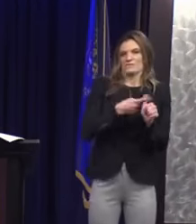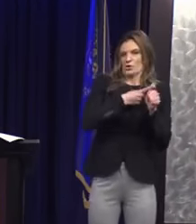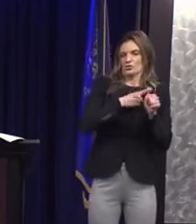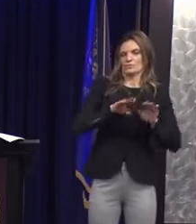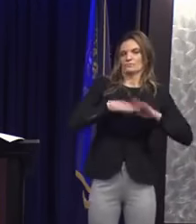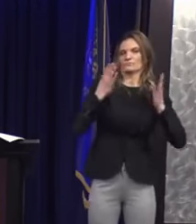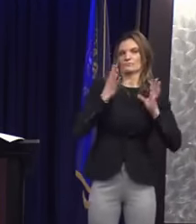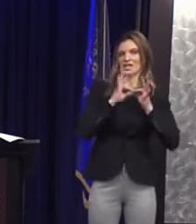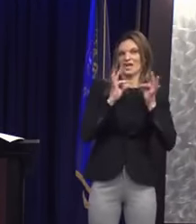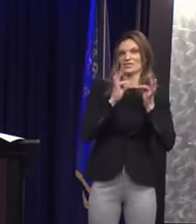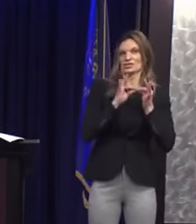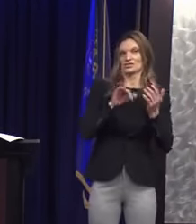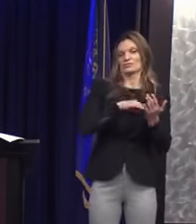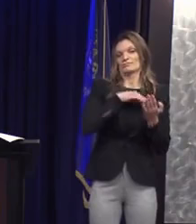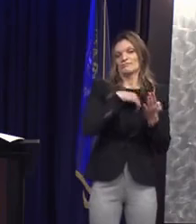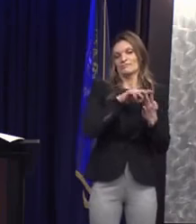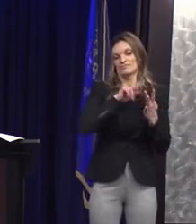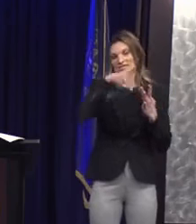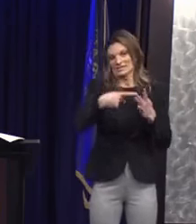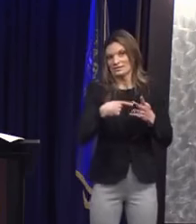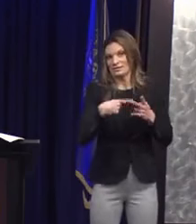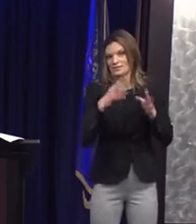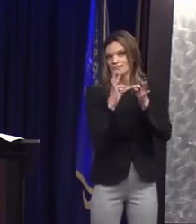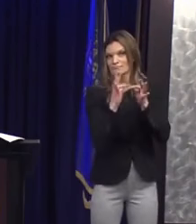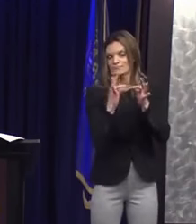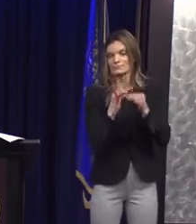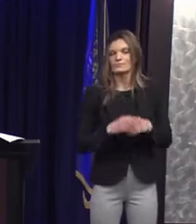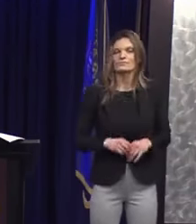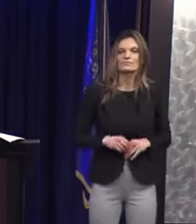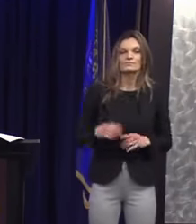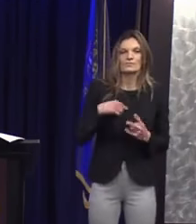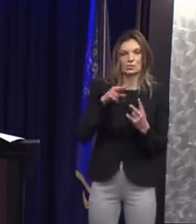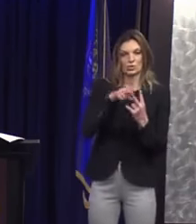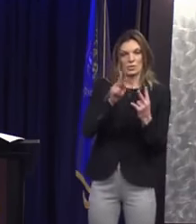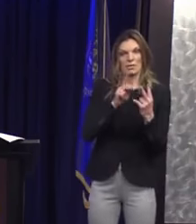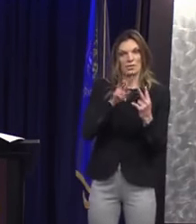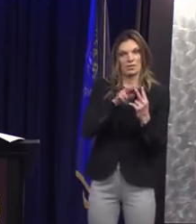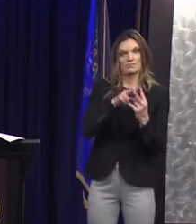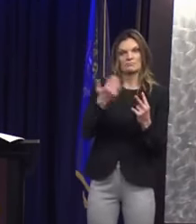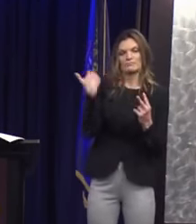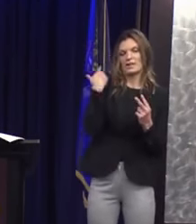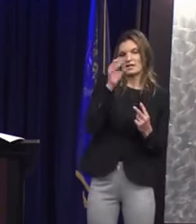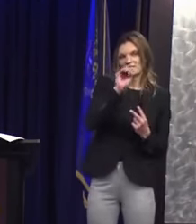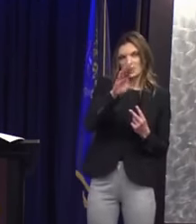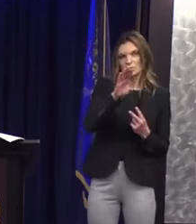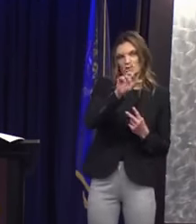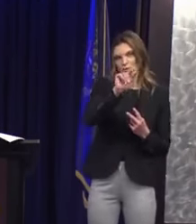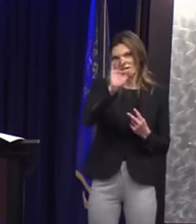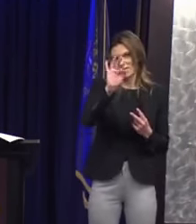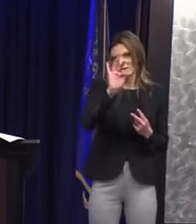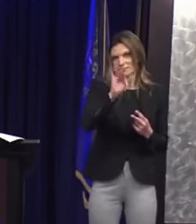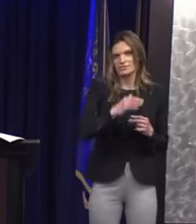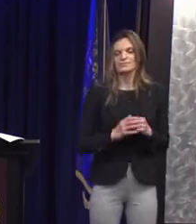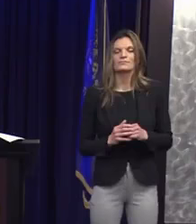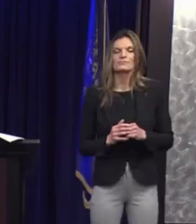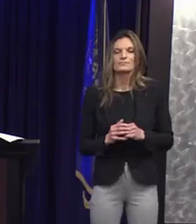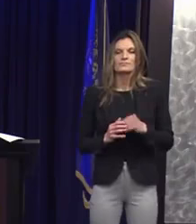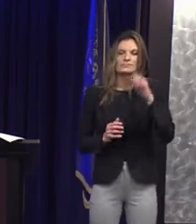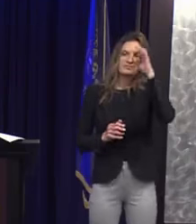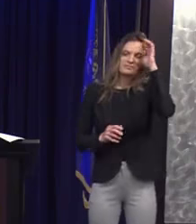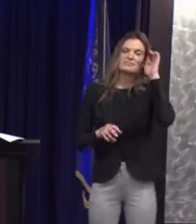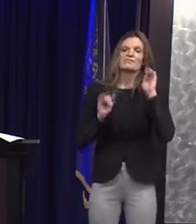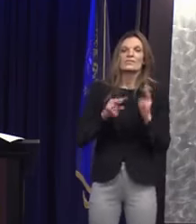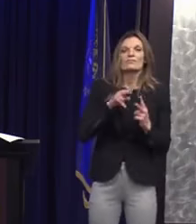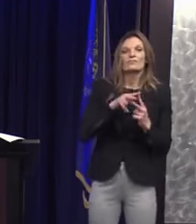as well as a second conversation between two individuals in February 2019, both